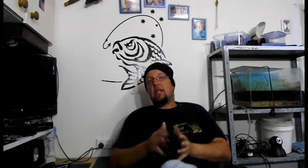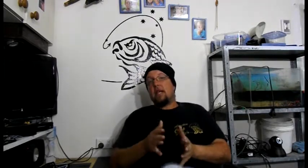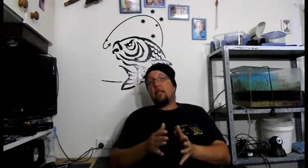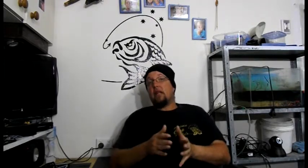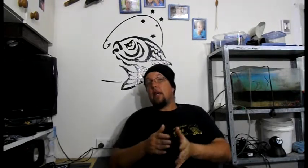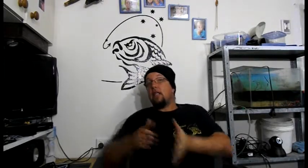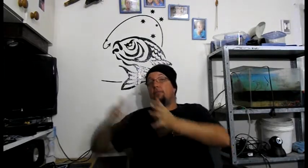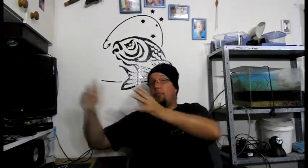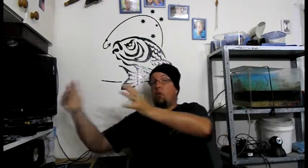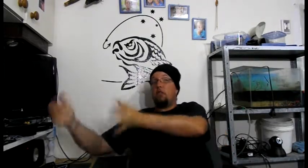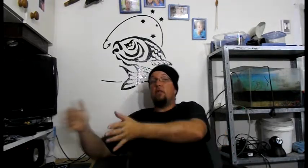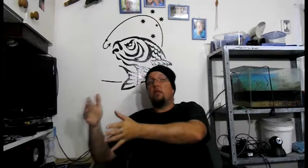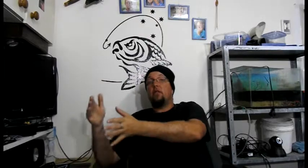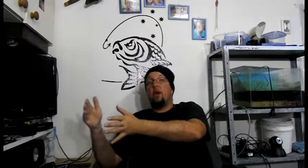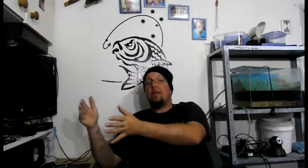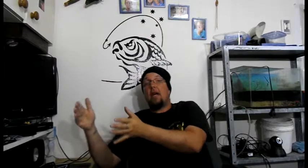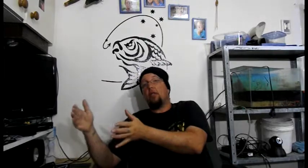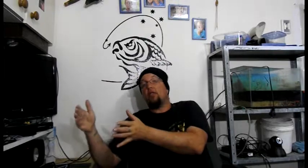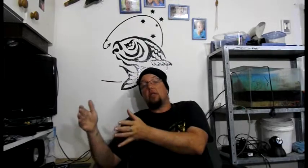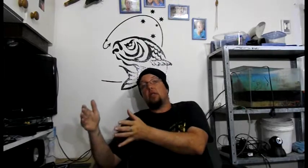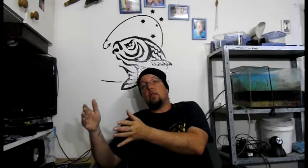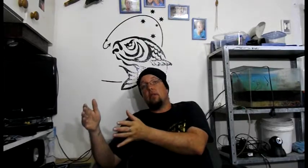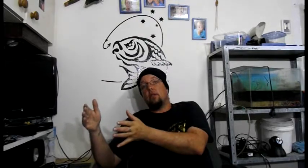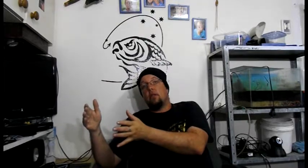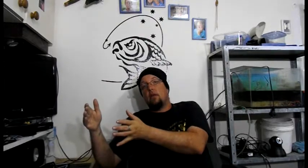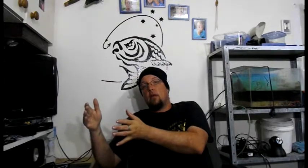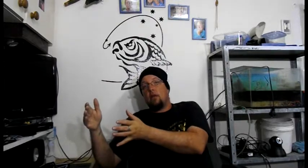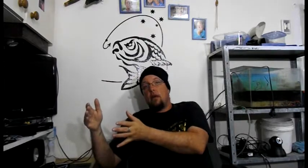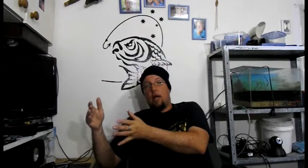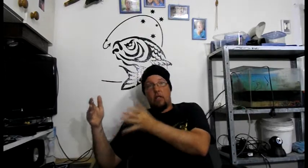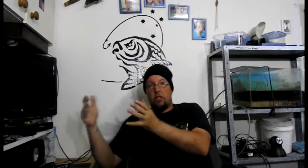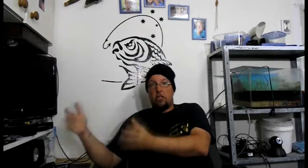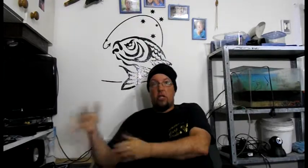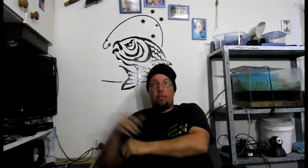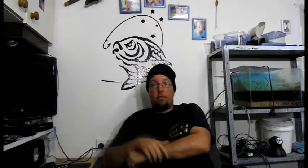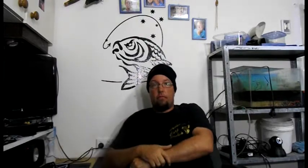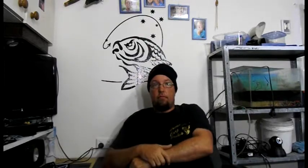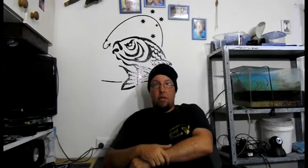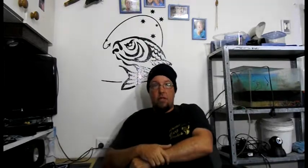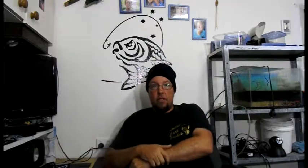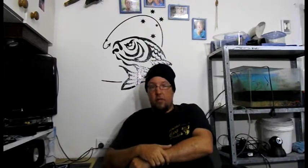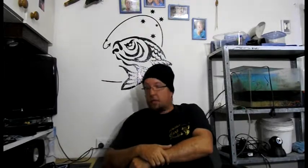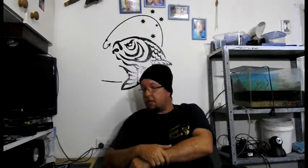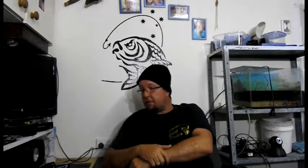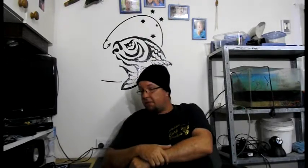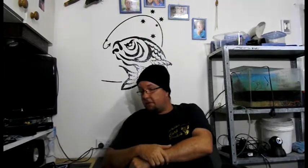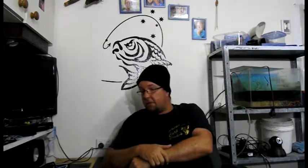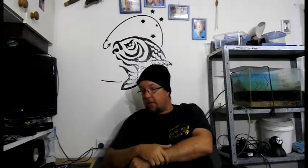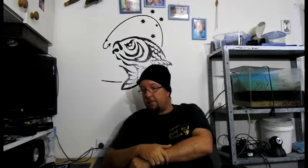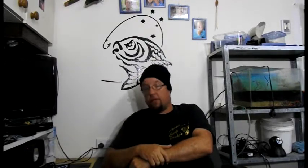netted and exported to other countries as a cheap protein source, as a cheap food?